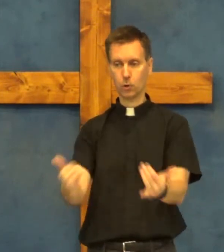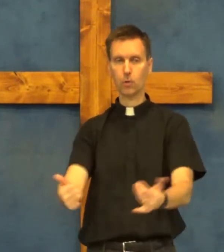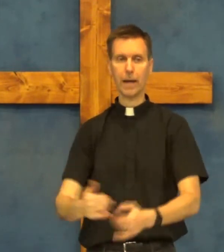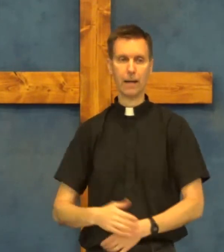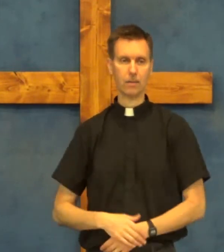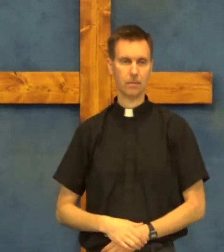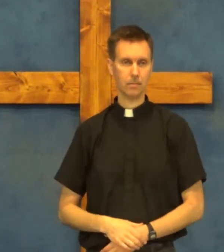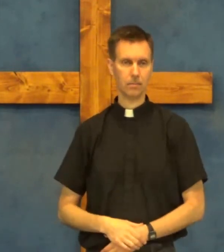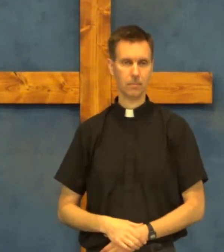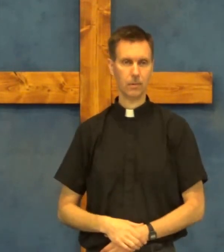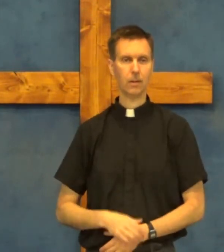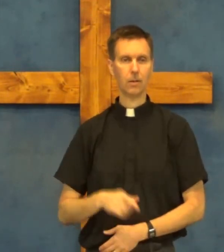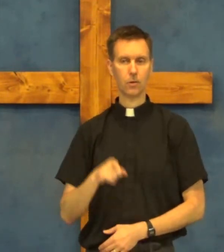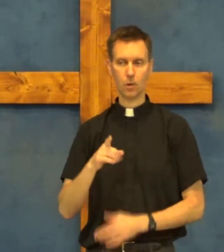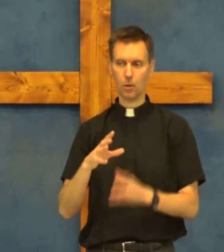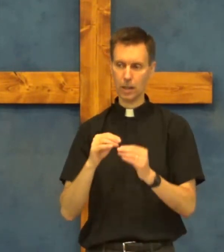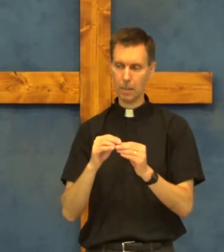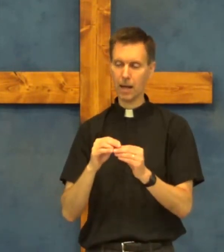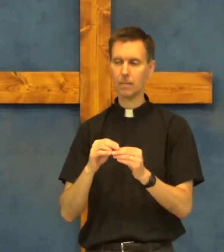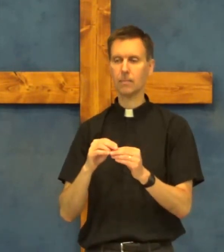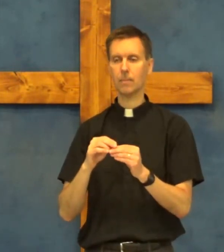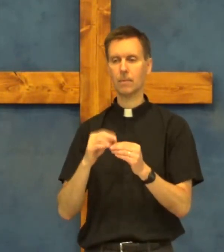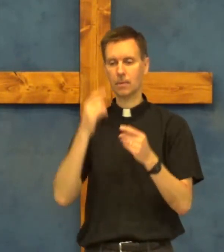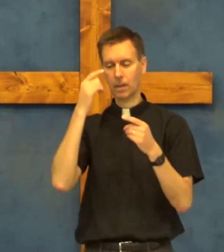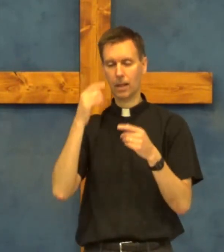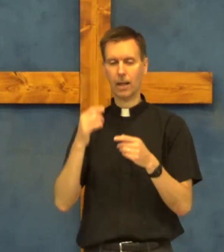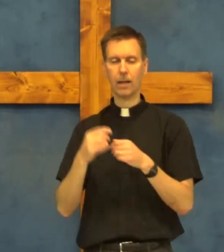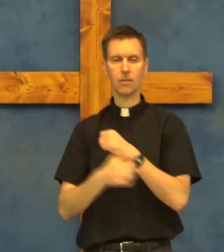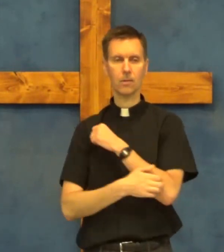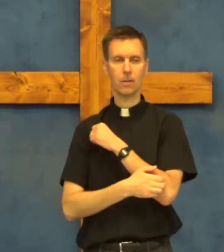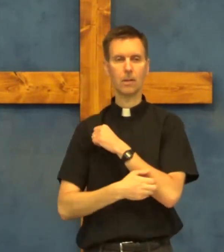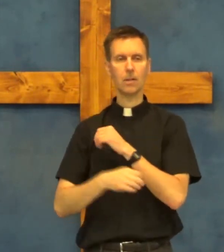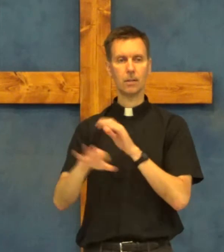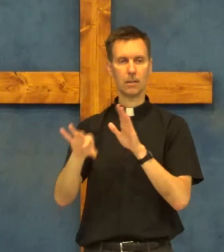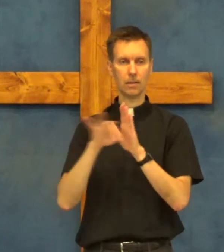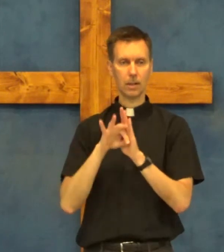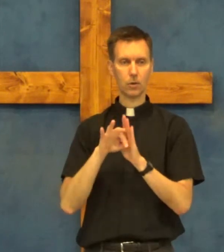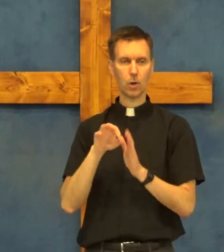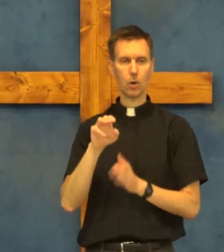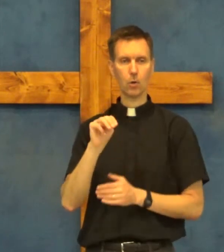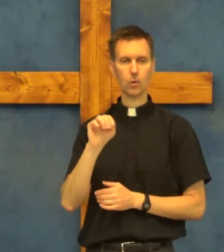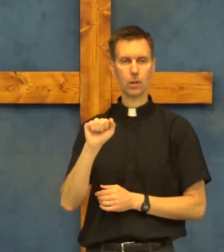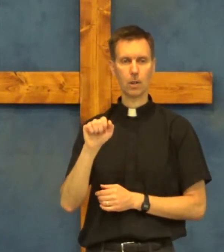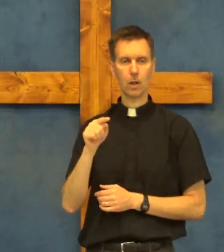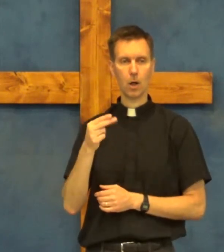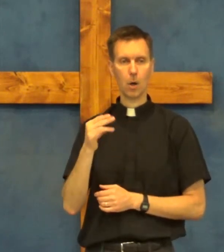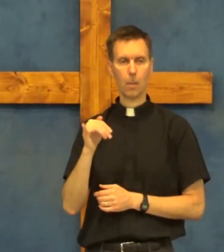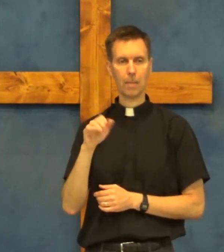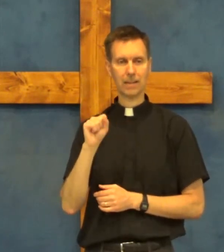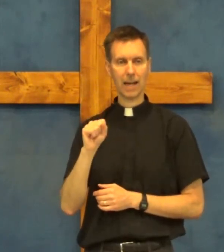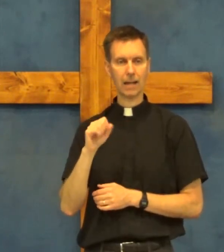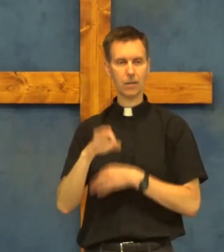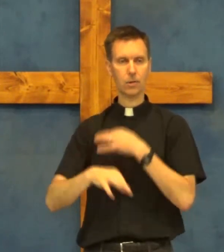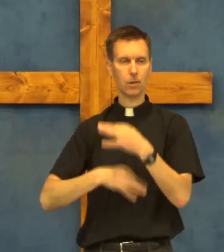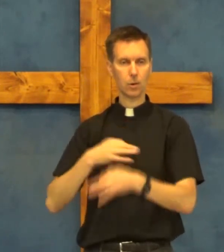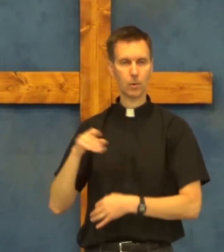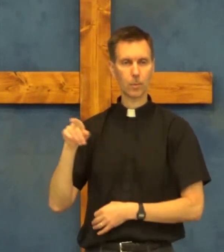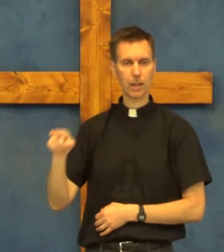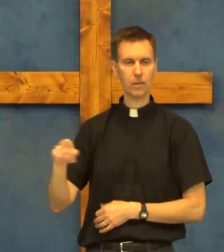do that and so they met and they chose Matthias to replace